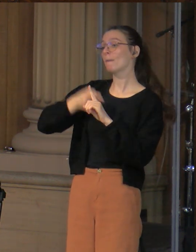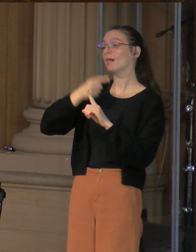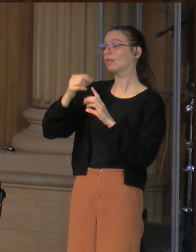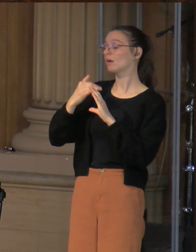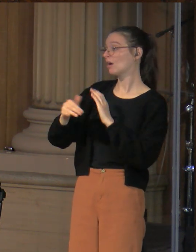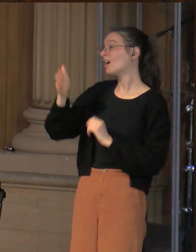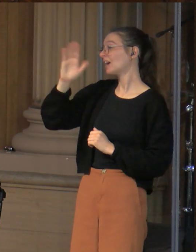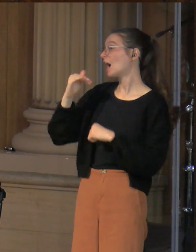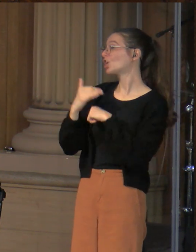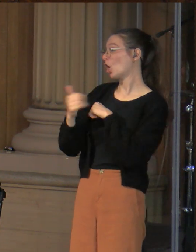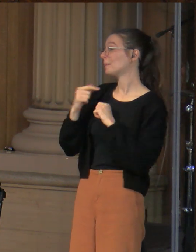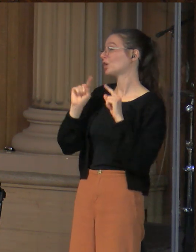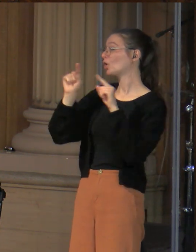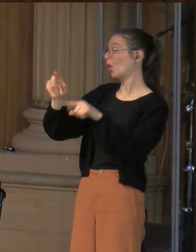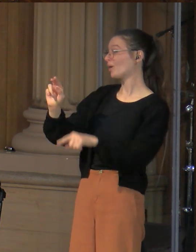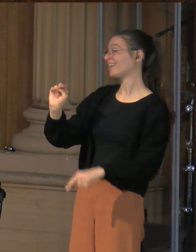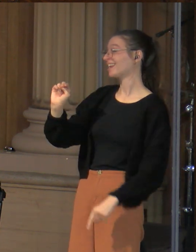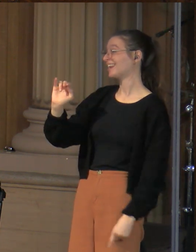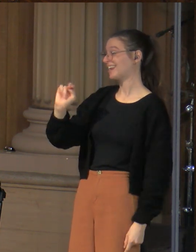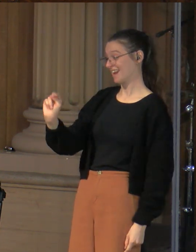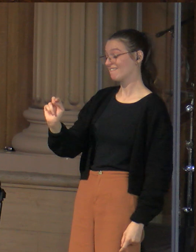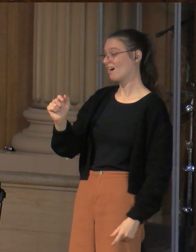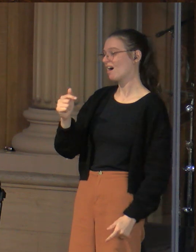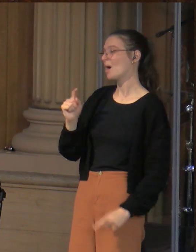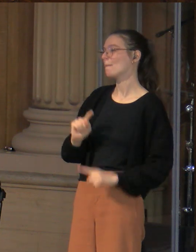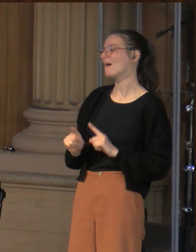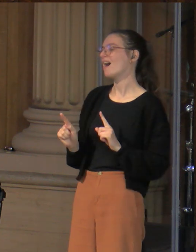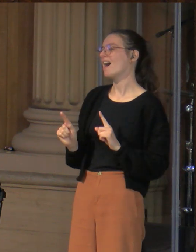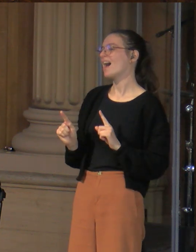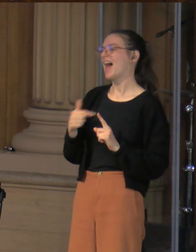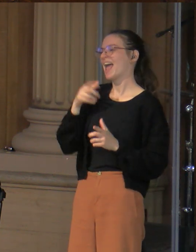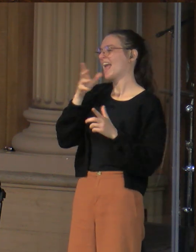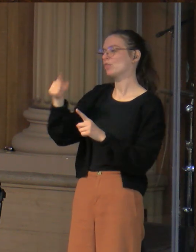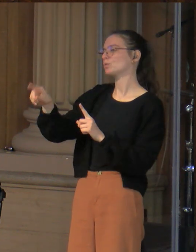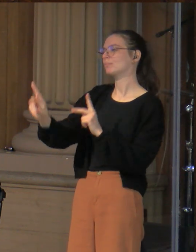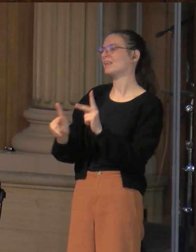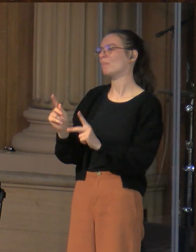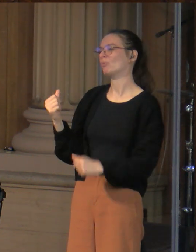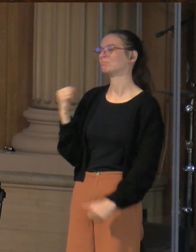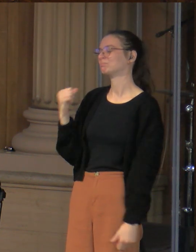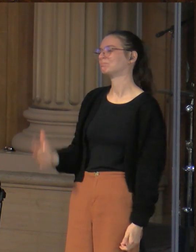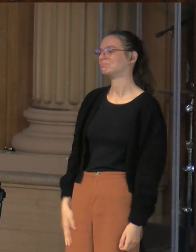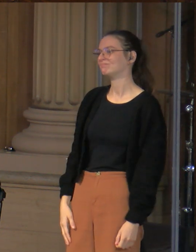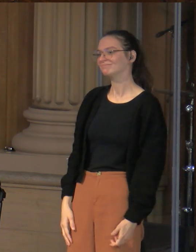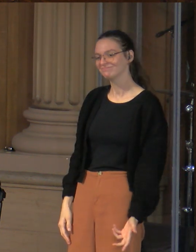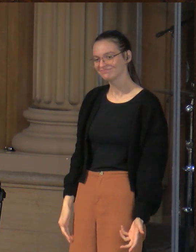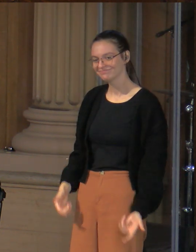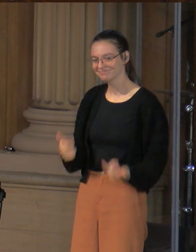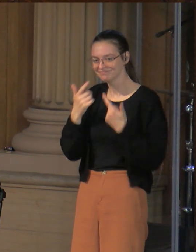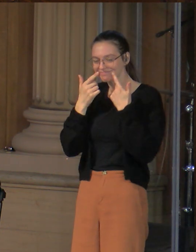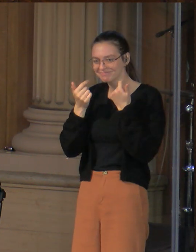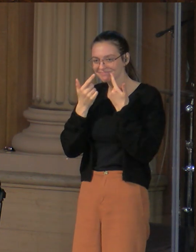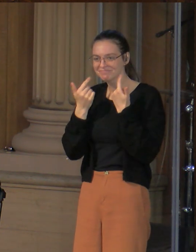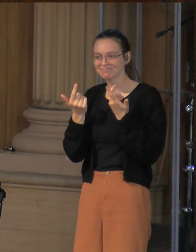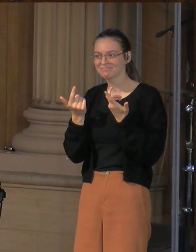Ninevites very clearly. I know that's his will, but I hate those people. So there's no way that I'm going there,